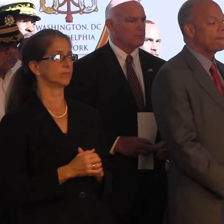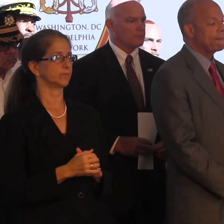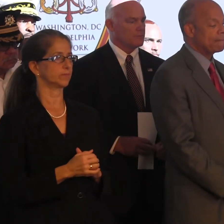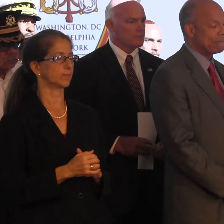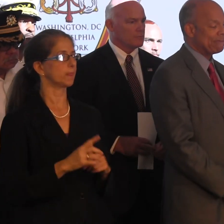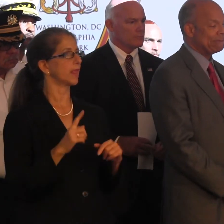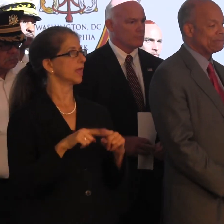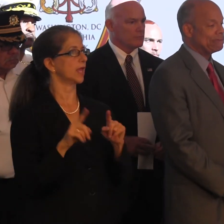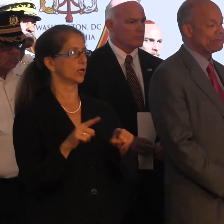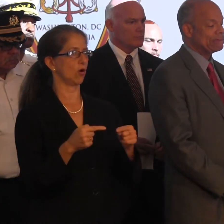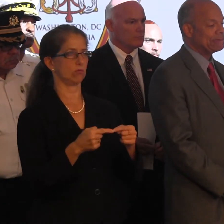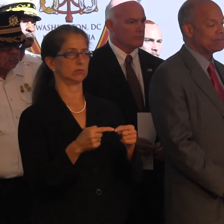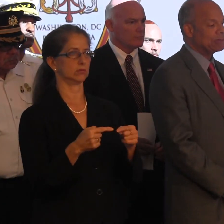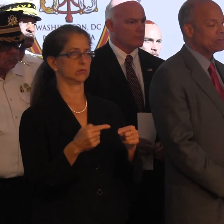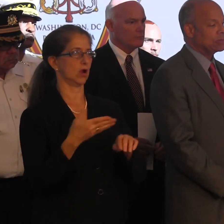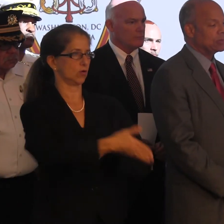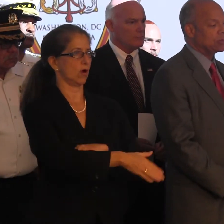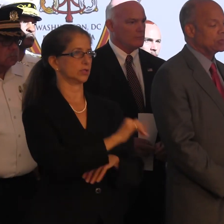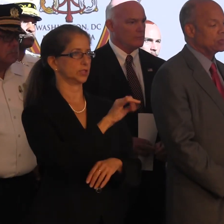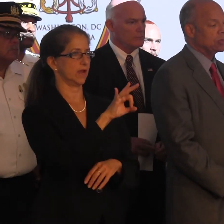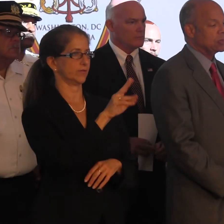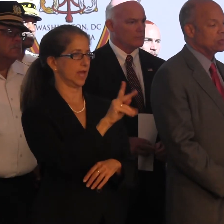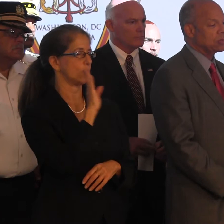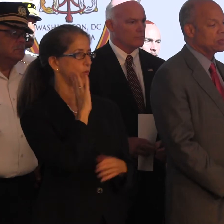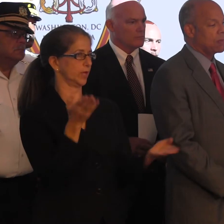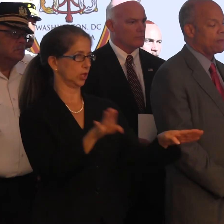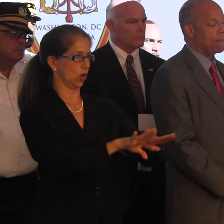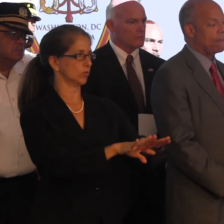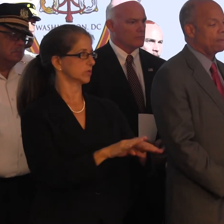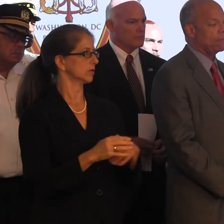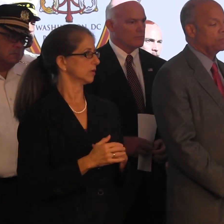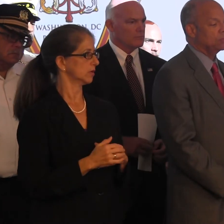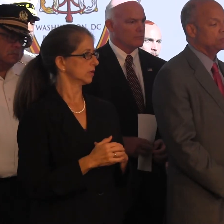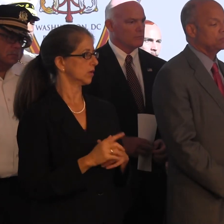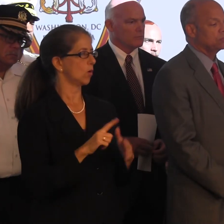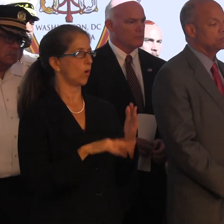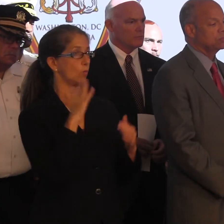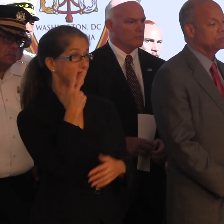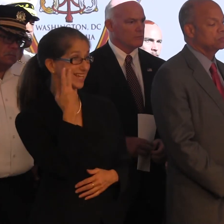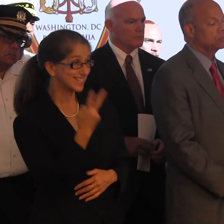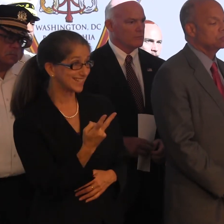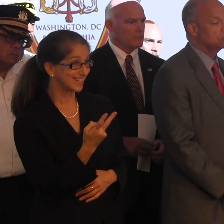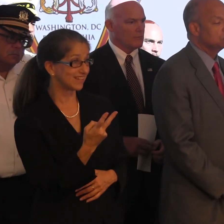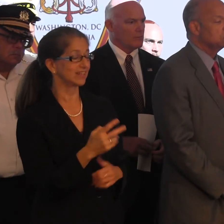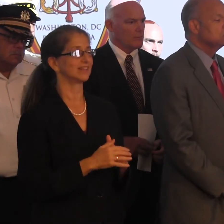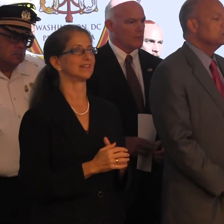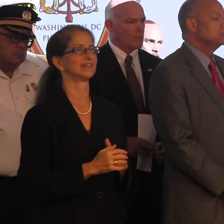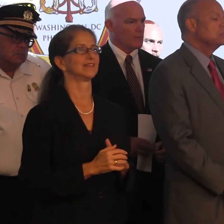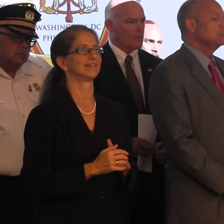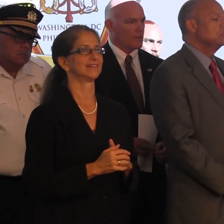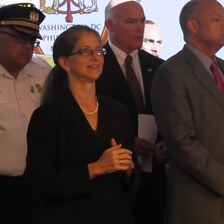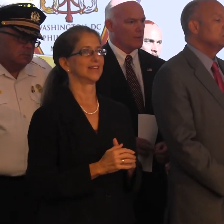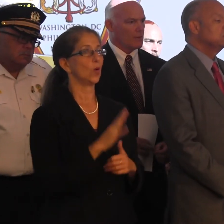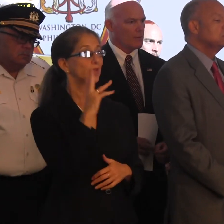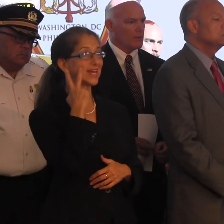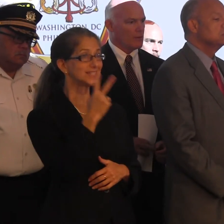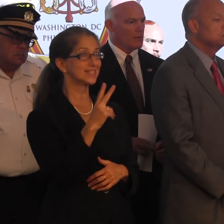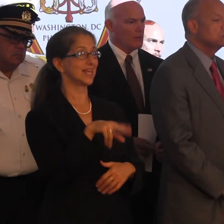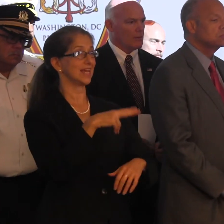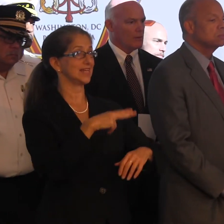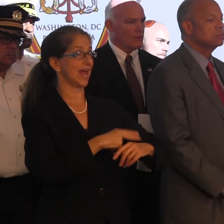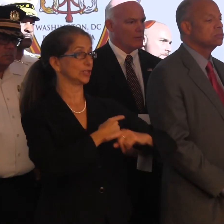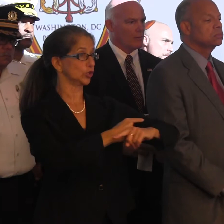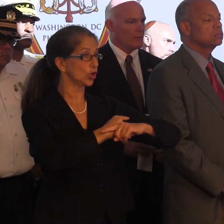They can't go directly across because apparently JFK's boat. What will they see? Are they going to see National Guardsmen